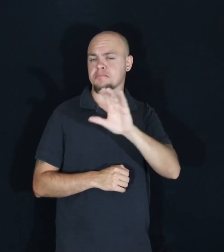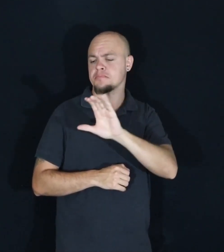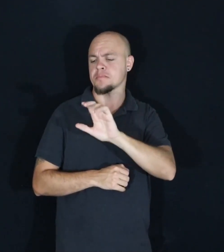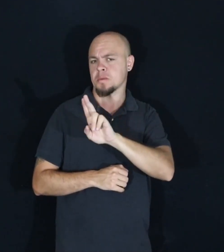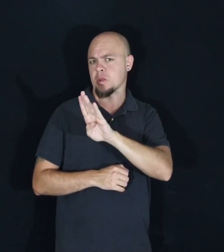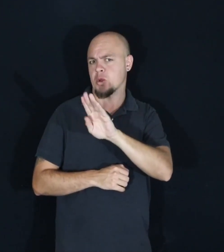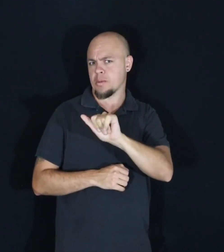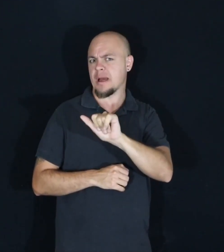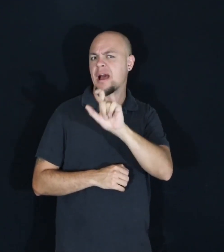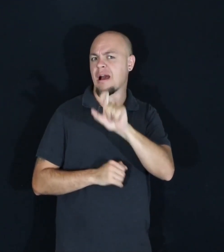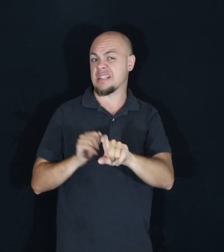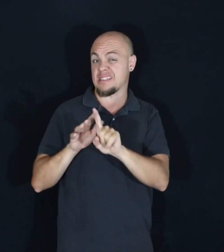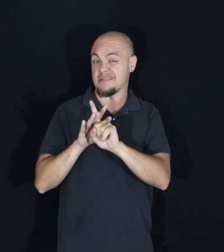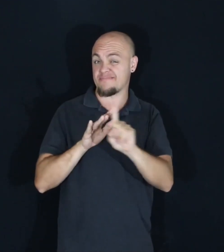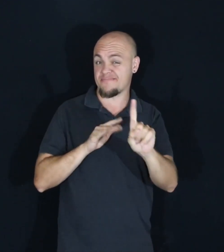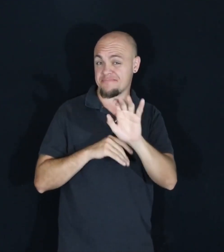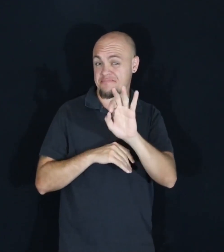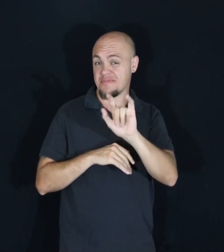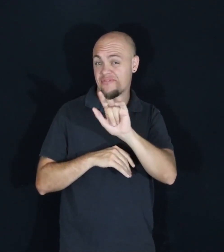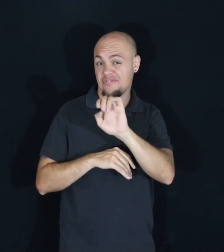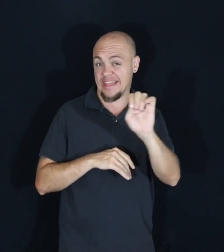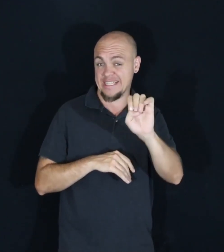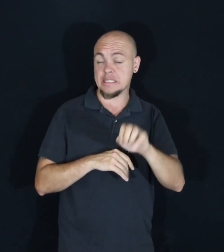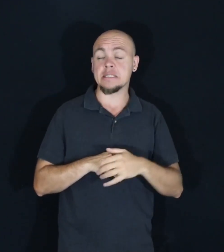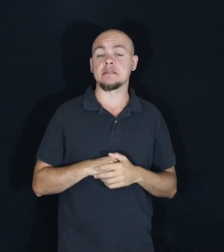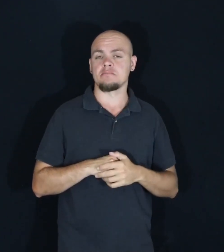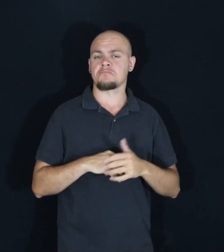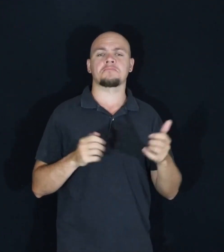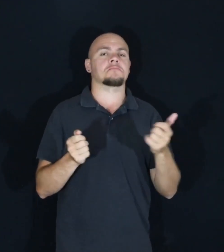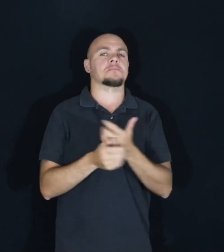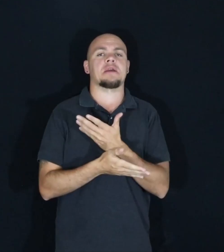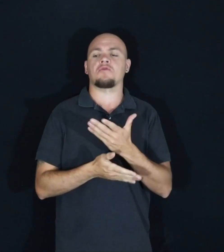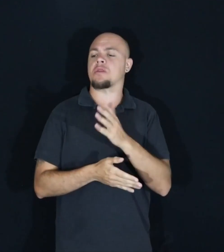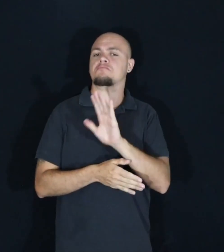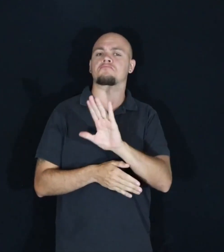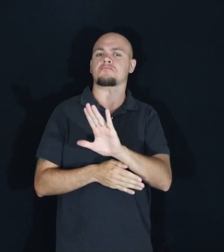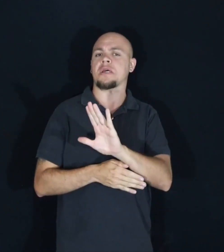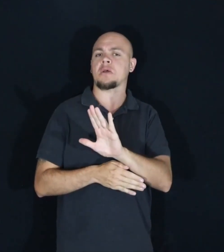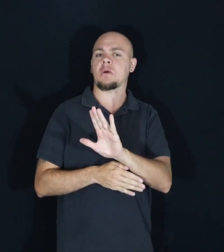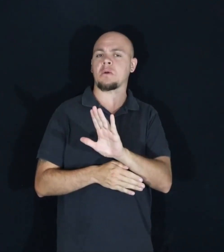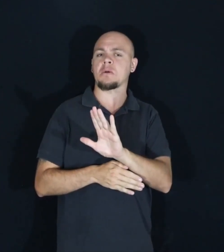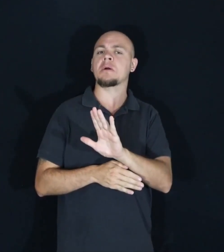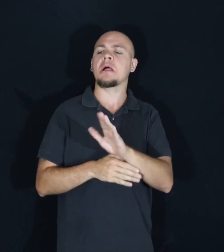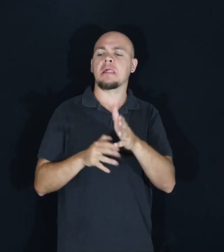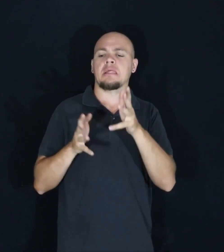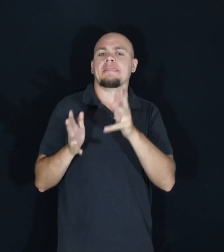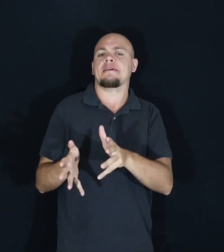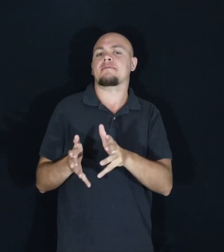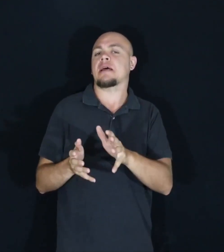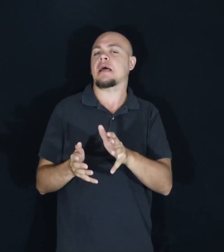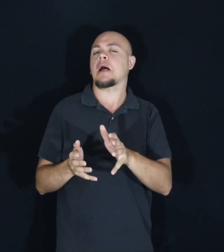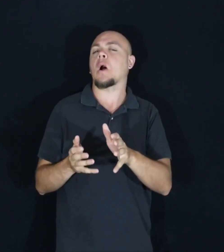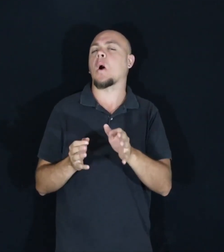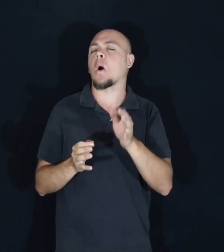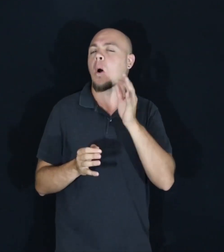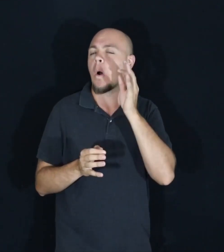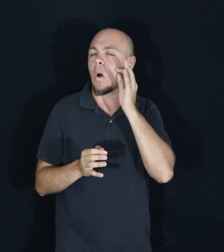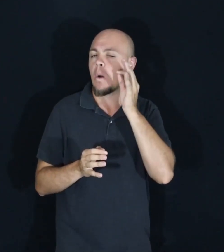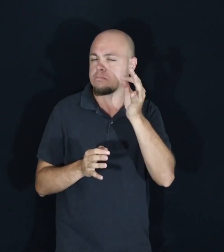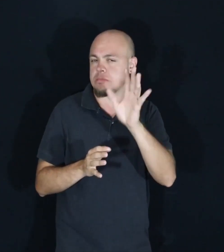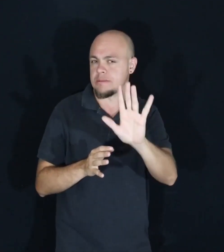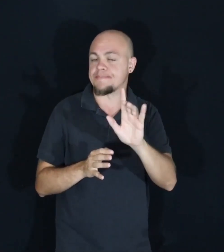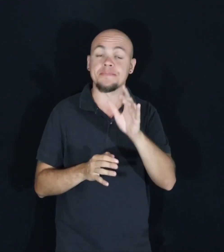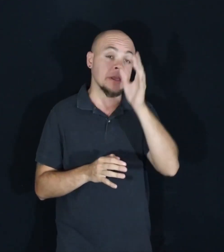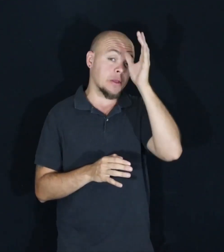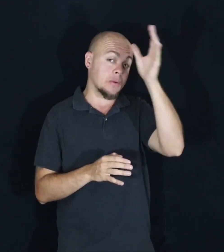and they had to leave almost everything behind. Well, almost everything. My grandfather, he